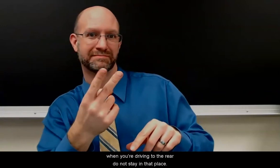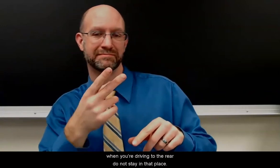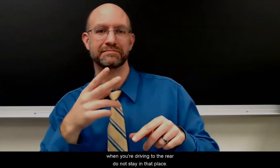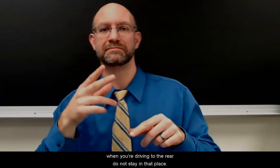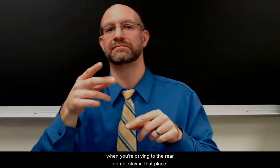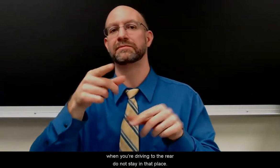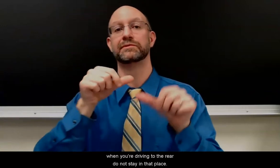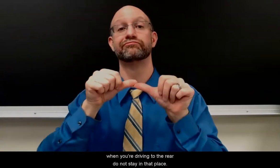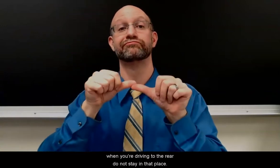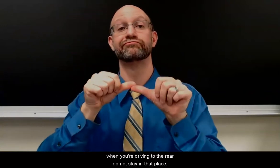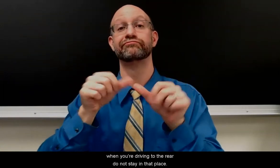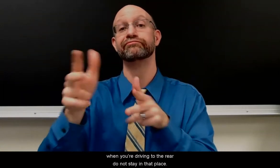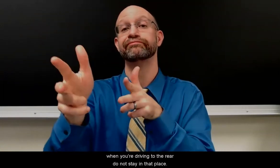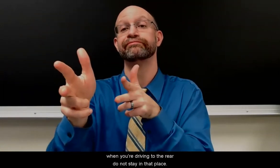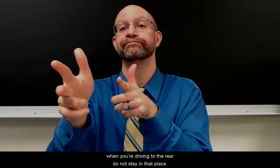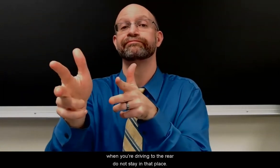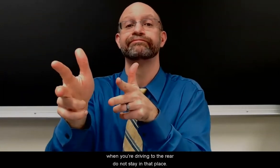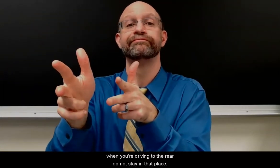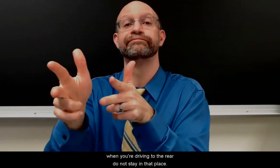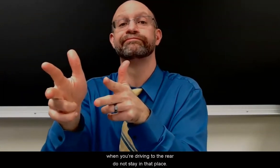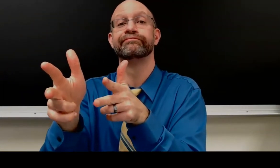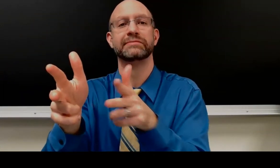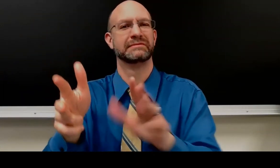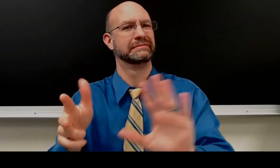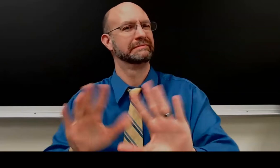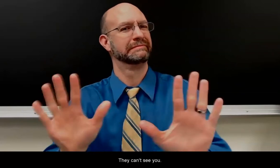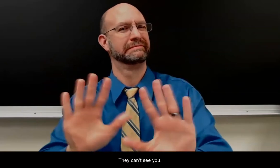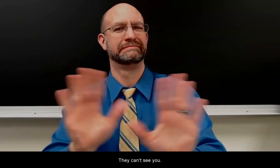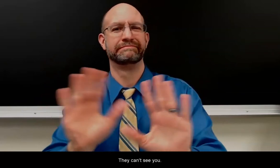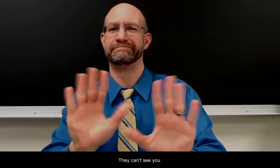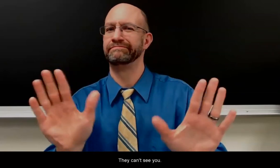driving to the rear of them, do not stay in that place. When